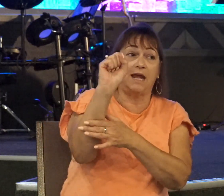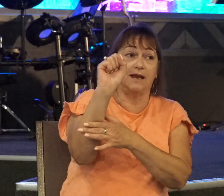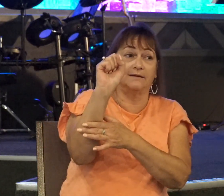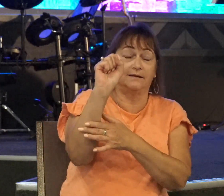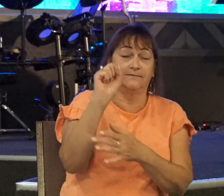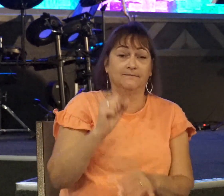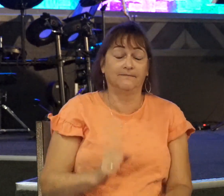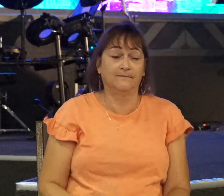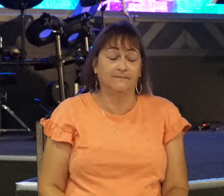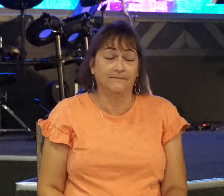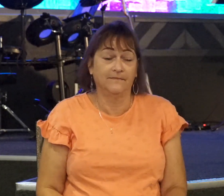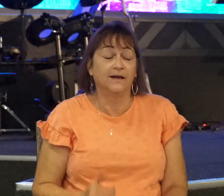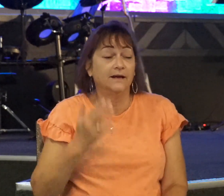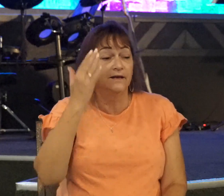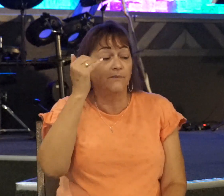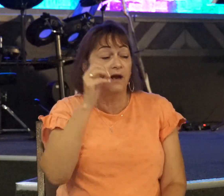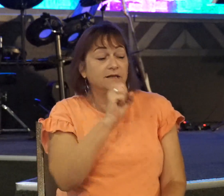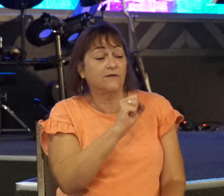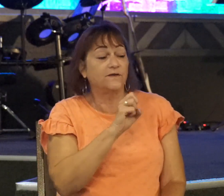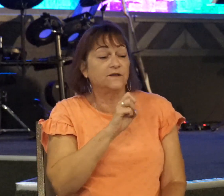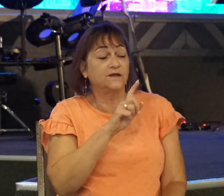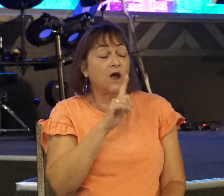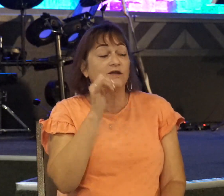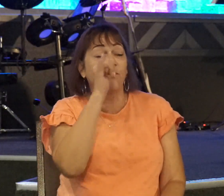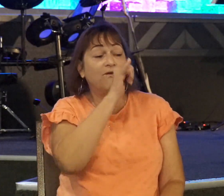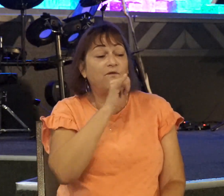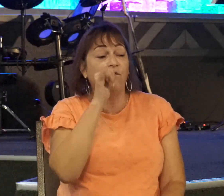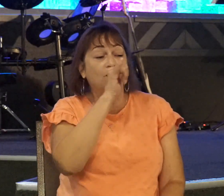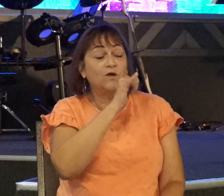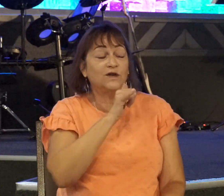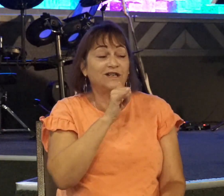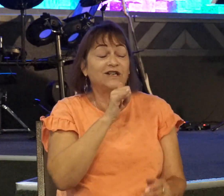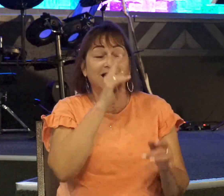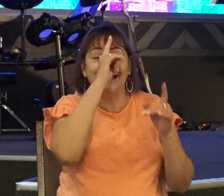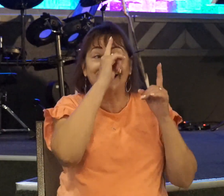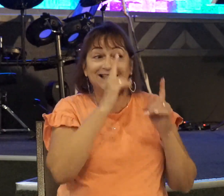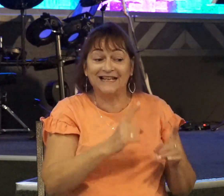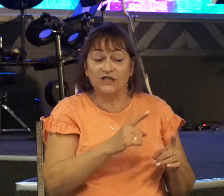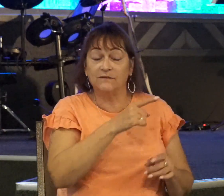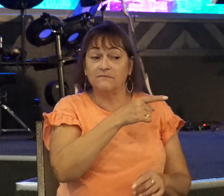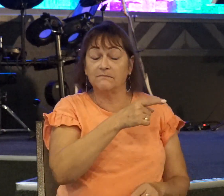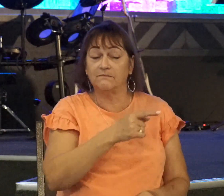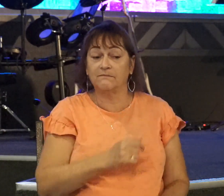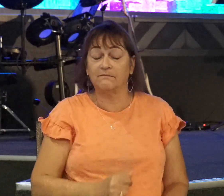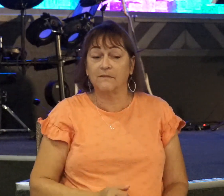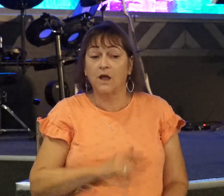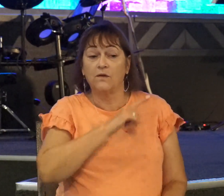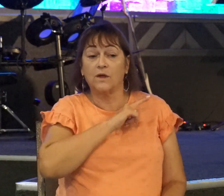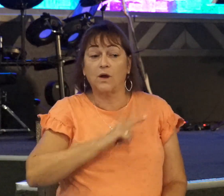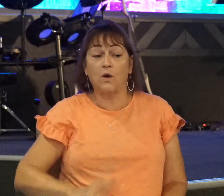And because of Saul's foolish, impulsive decision, The Lord took his kingdom from him.